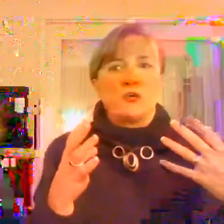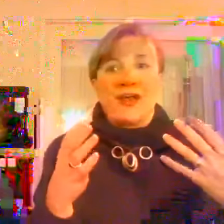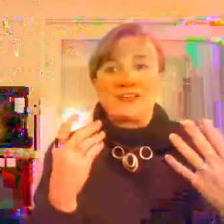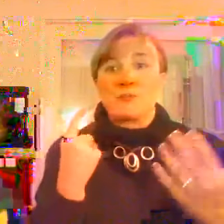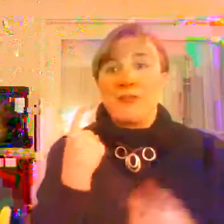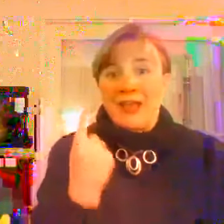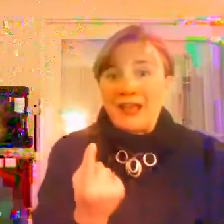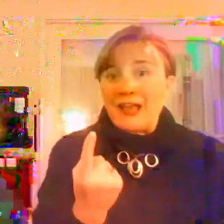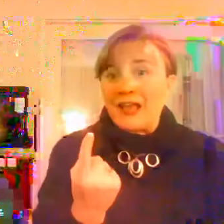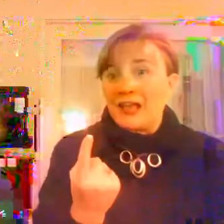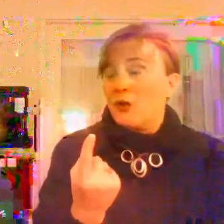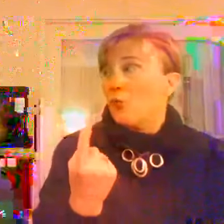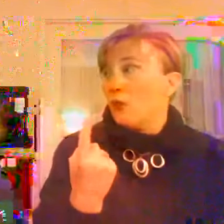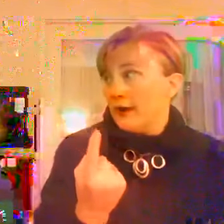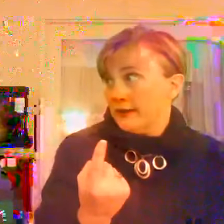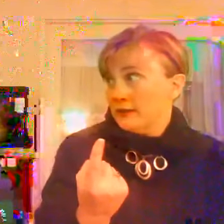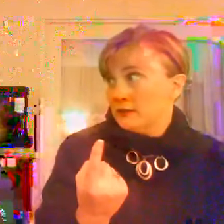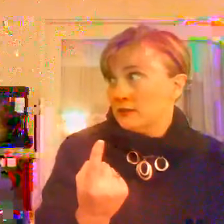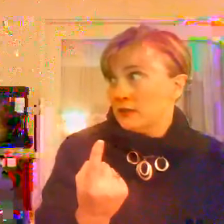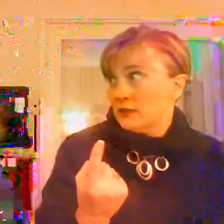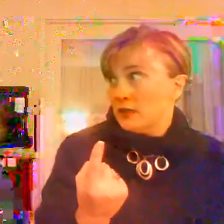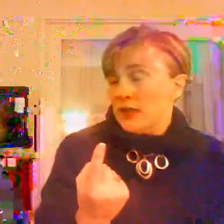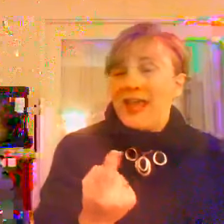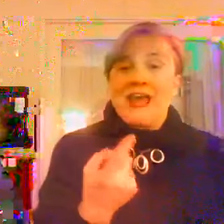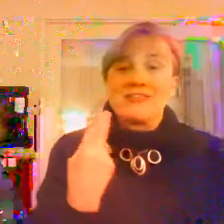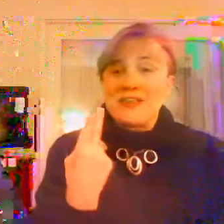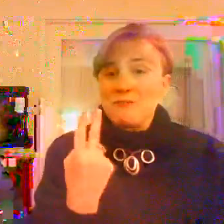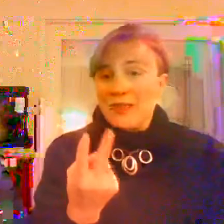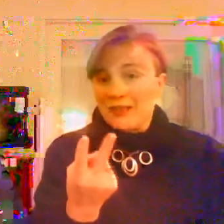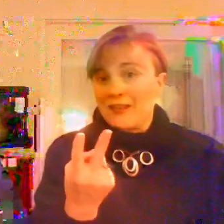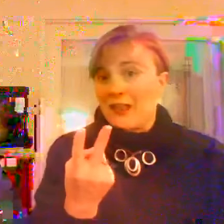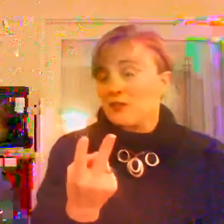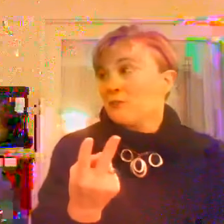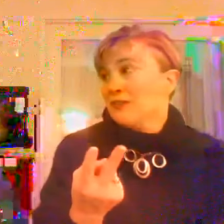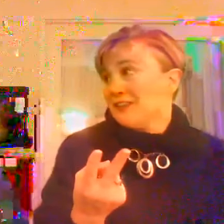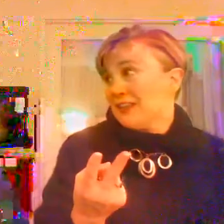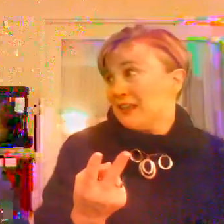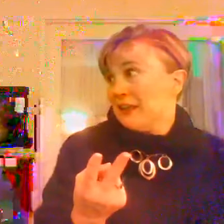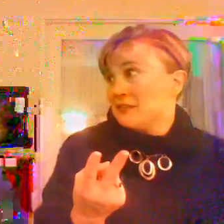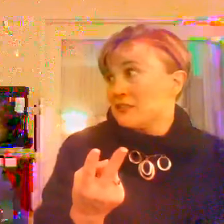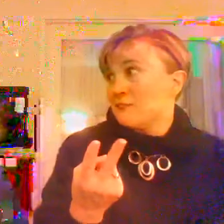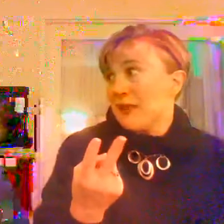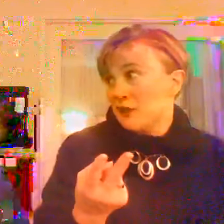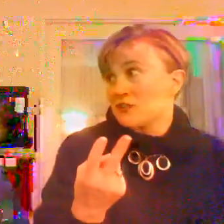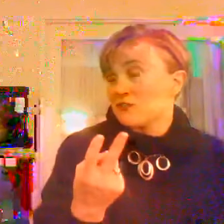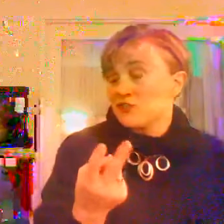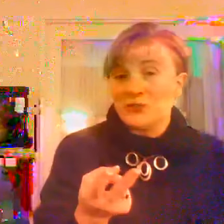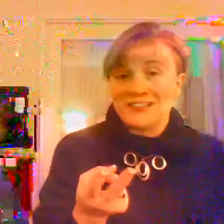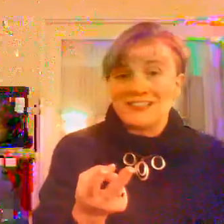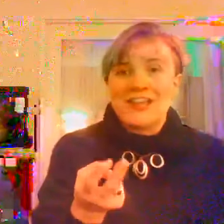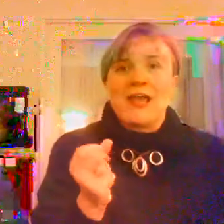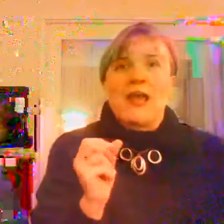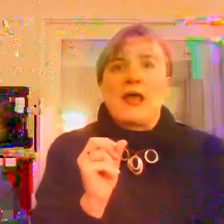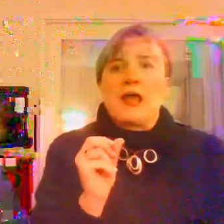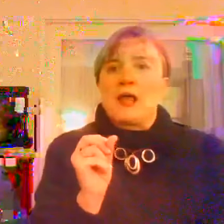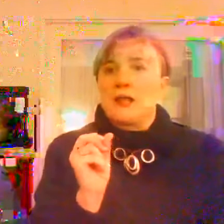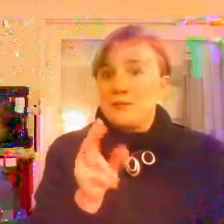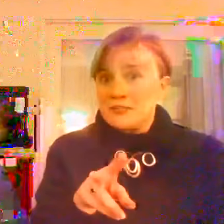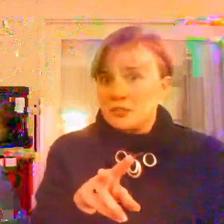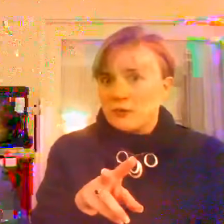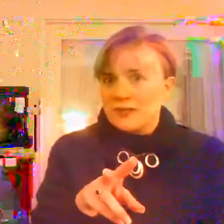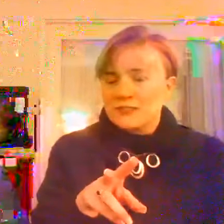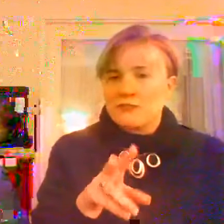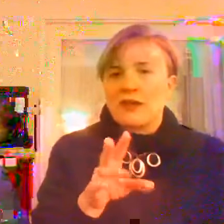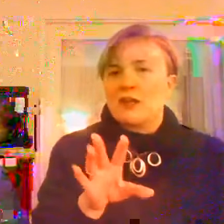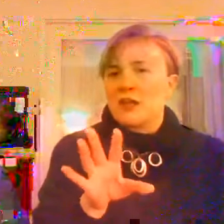you had to pick one and then pick an accountability to make yourself do it, commit to it,